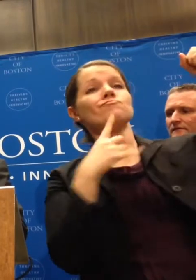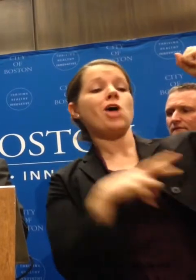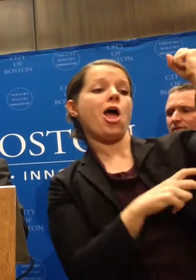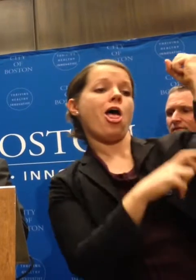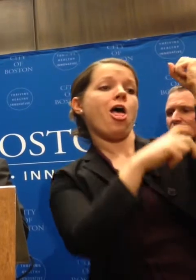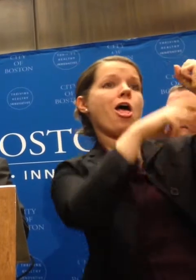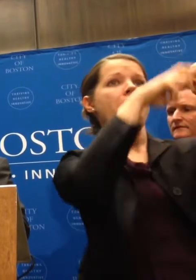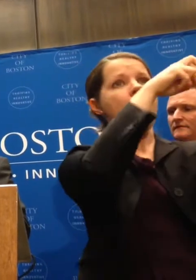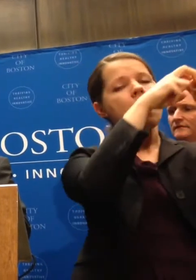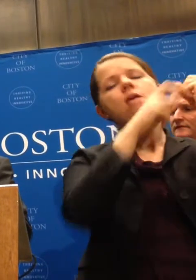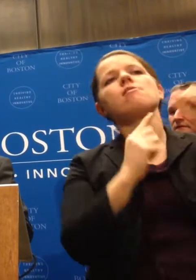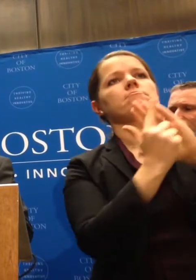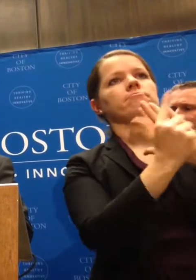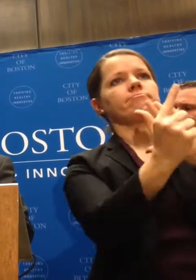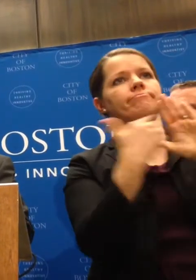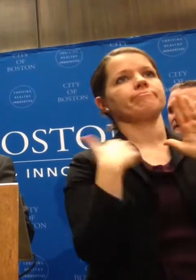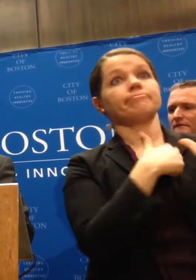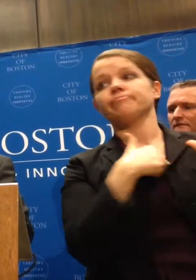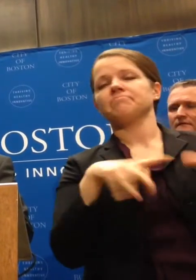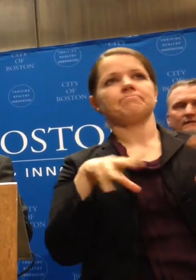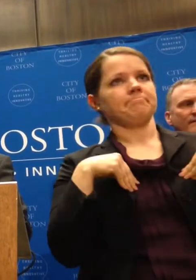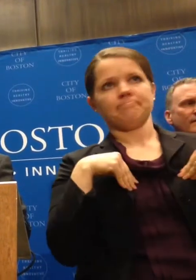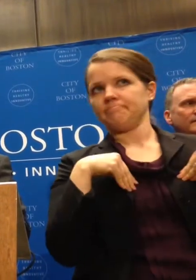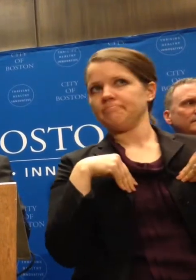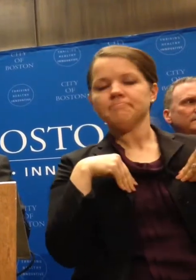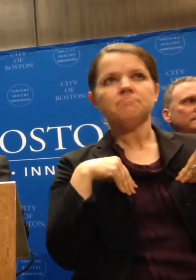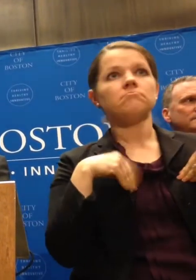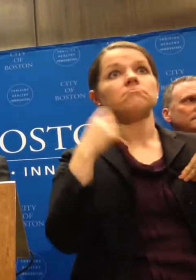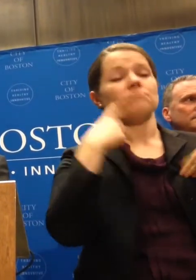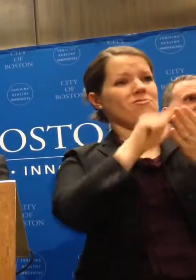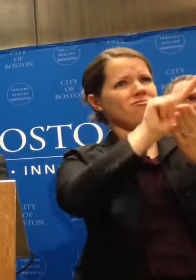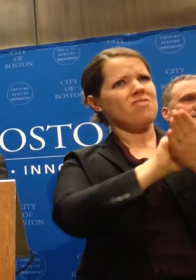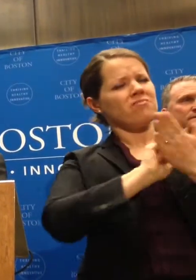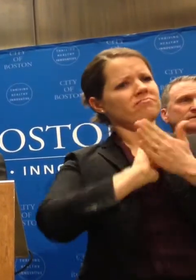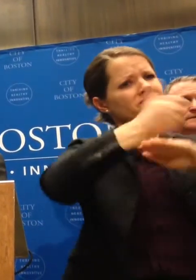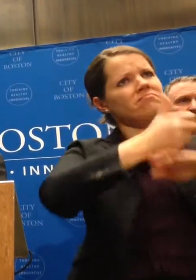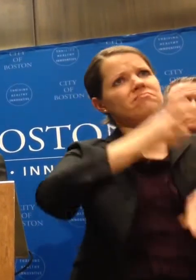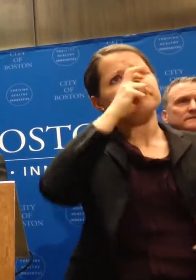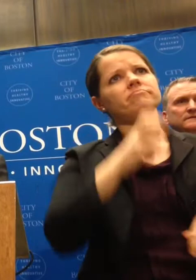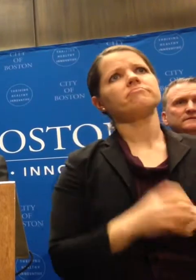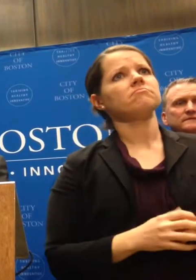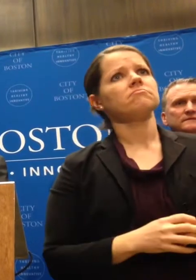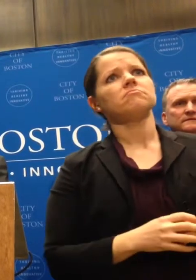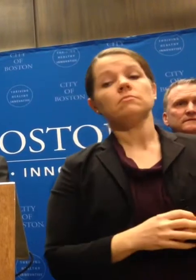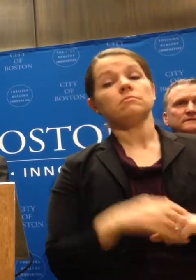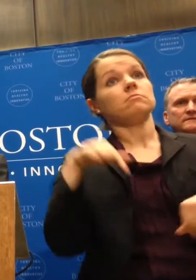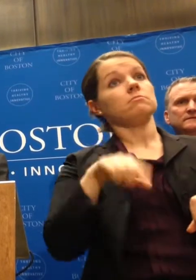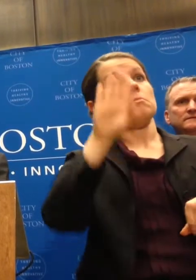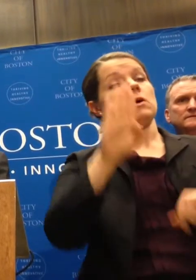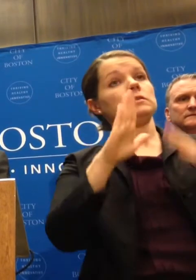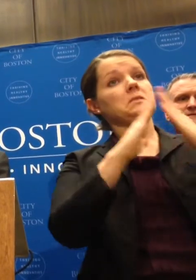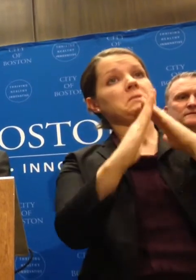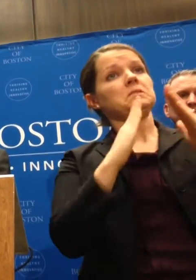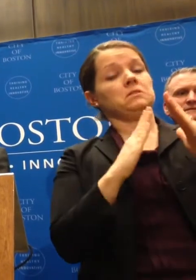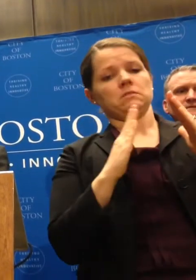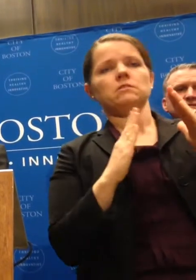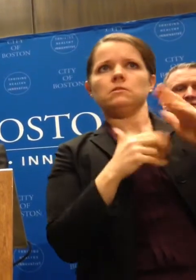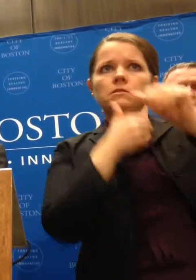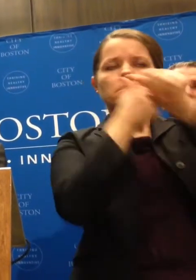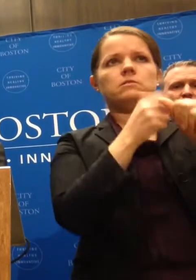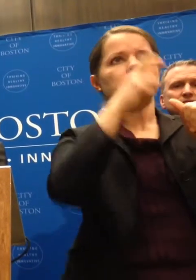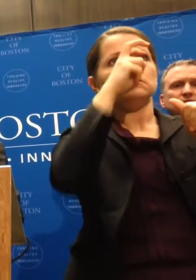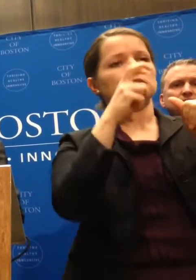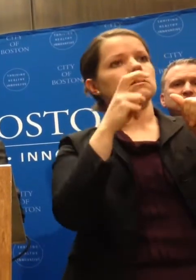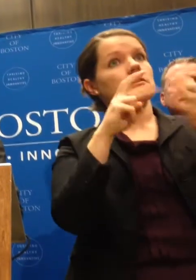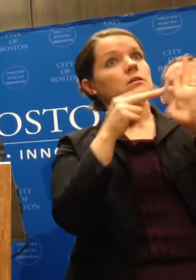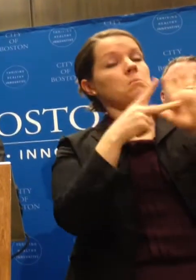on Sunday night. We're going to enforce these laws and will remain a zero tolerance policy towards illegal acts